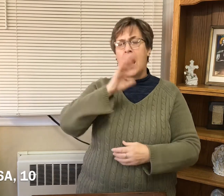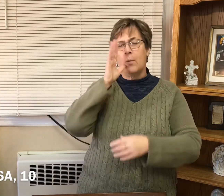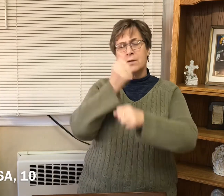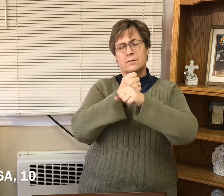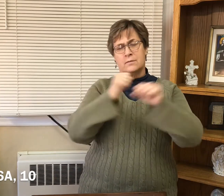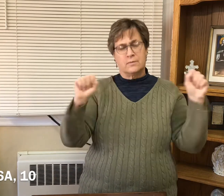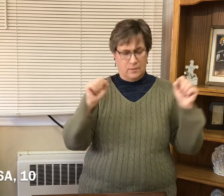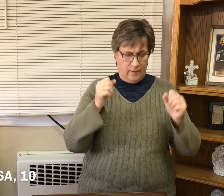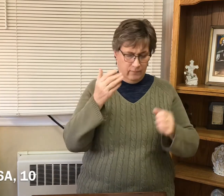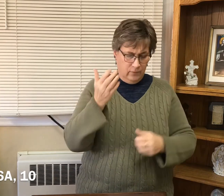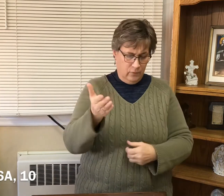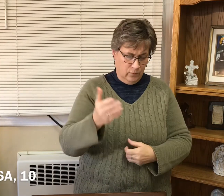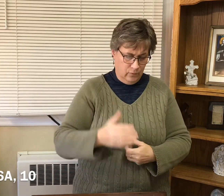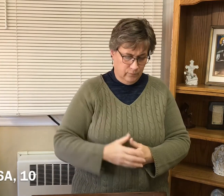He comes to save you.